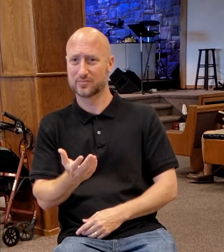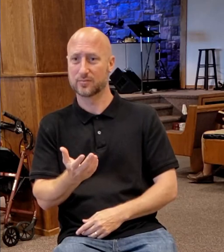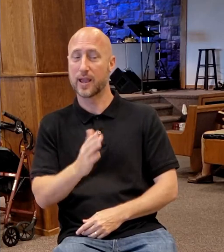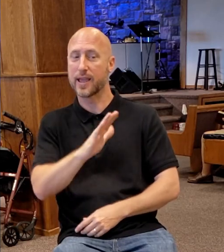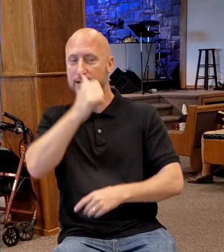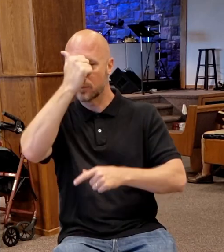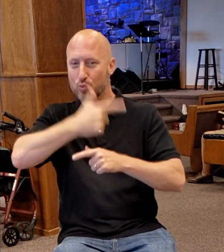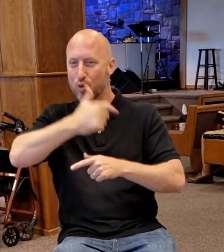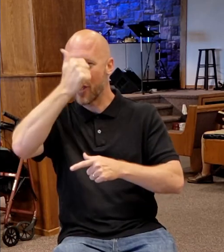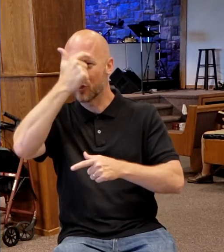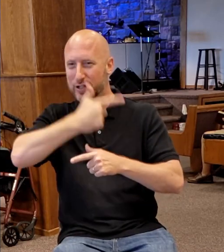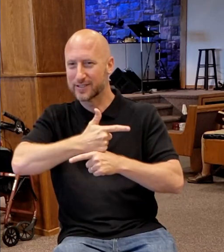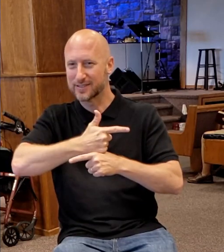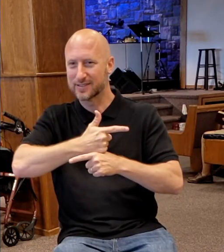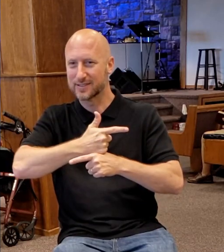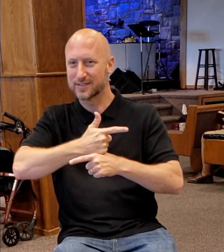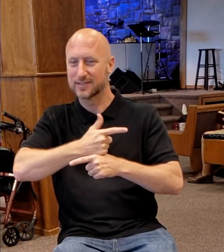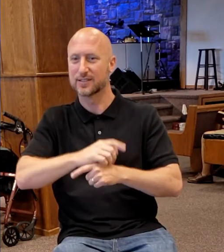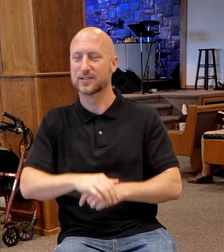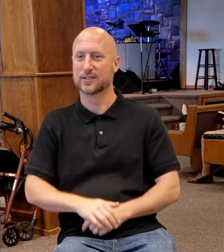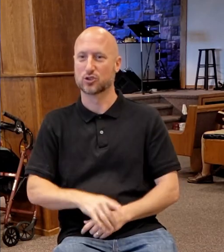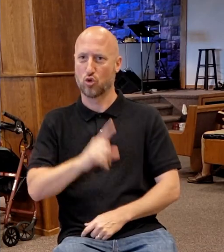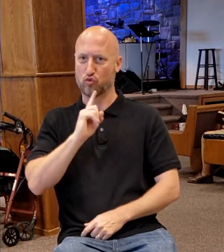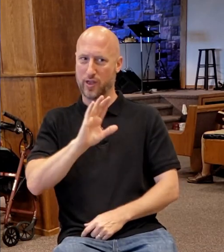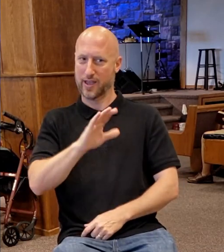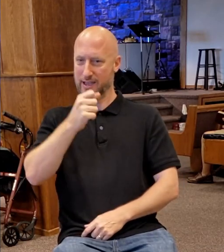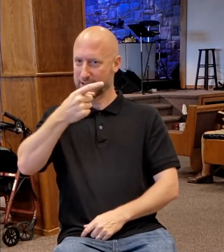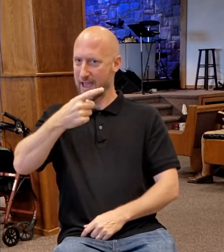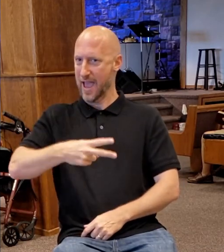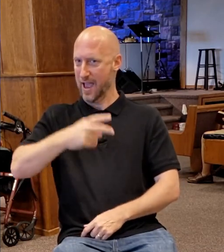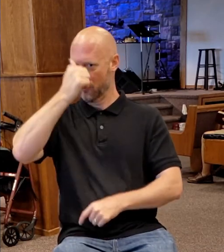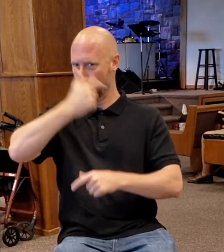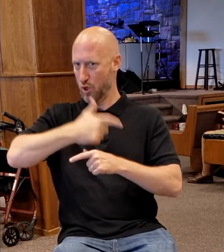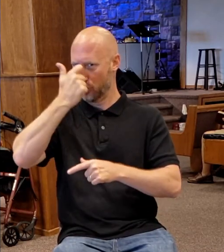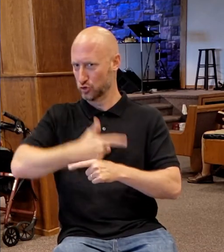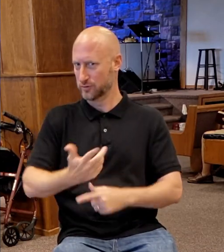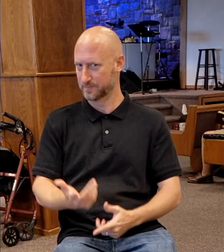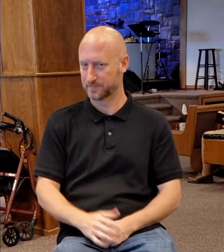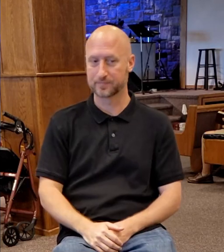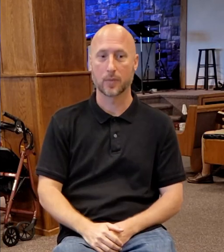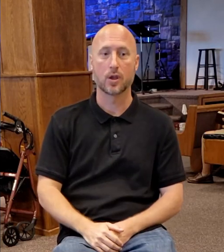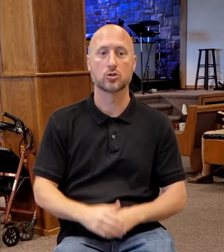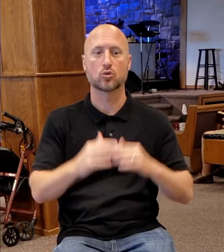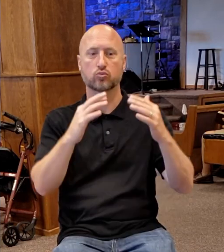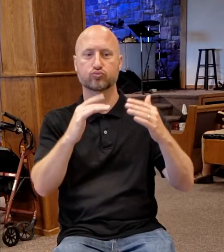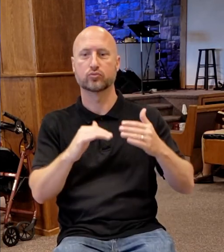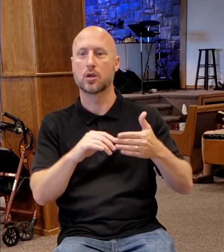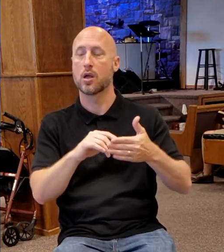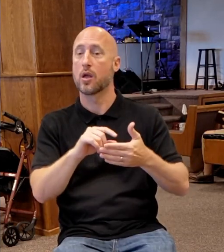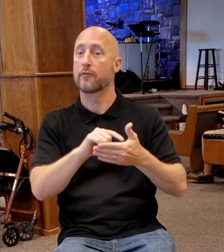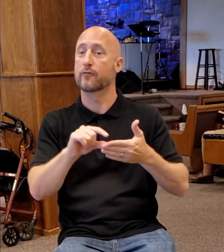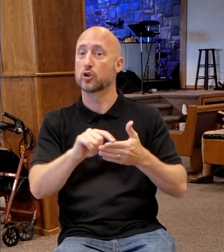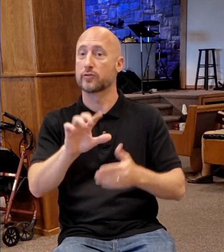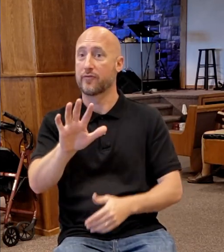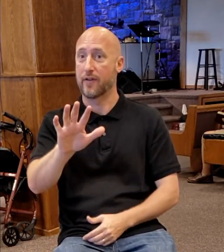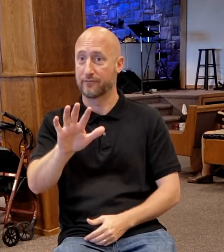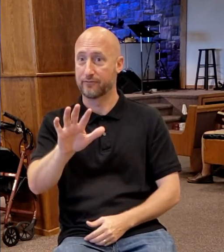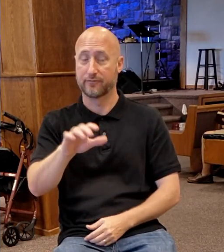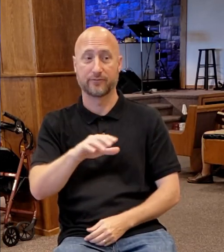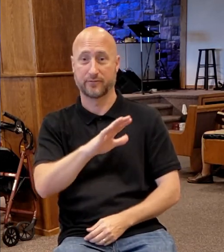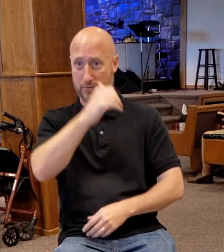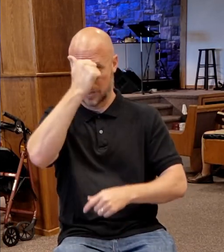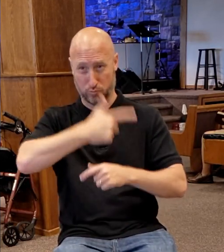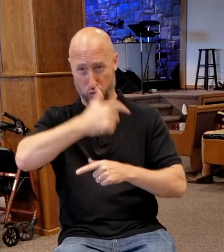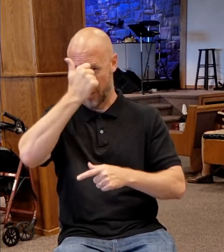interesting thing as we look at it, look. It says then down in verse 5, for neither did his brethren